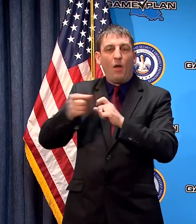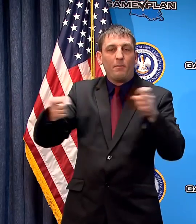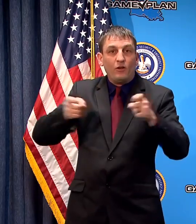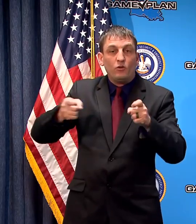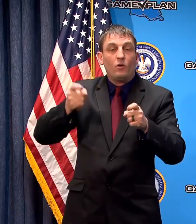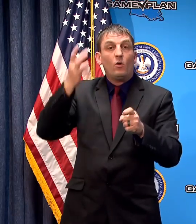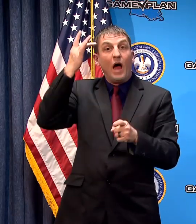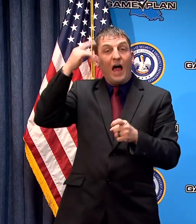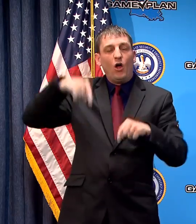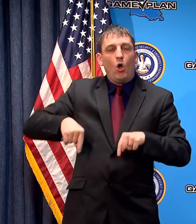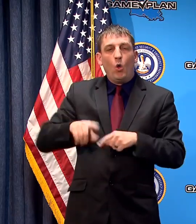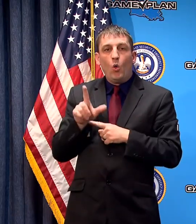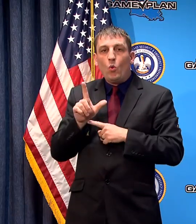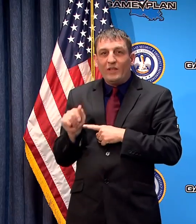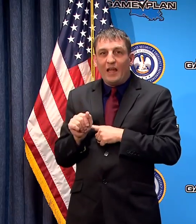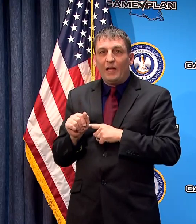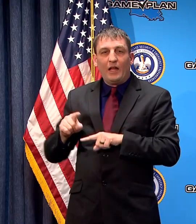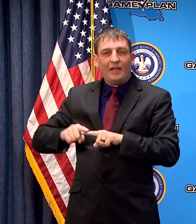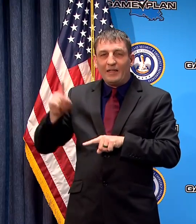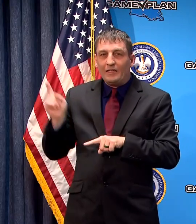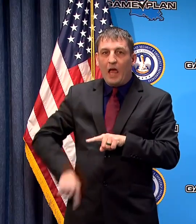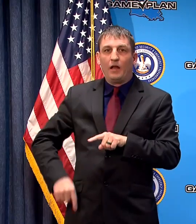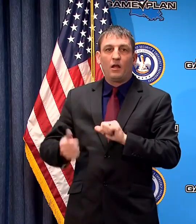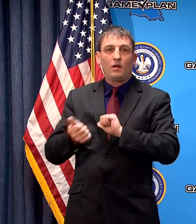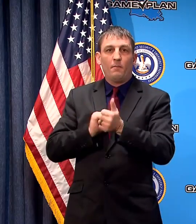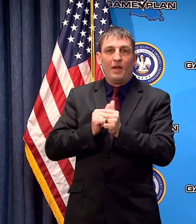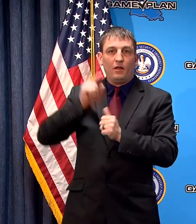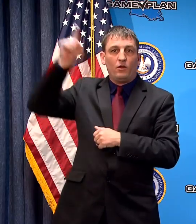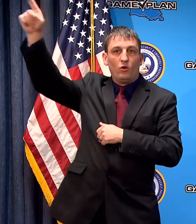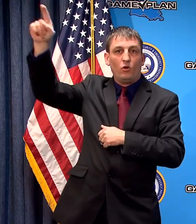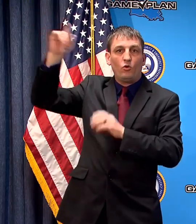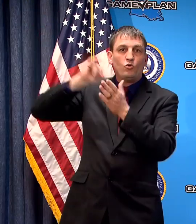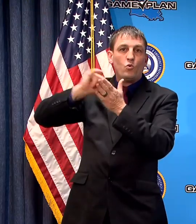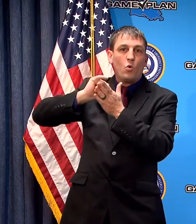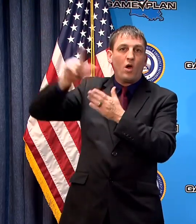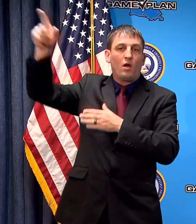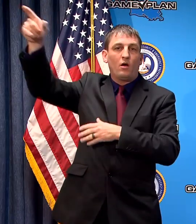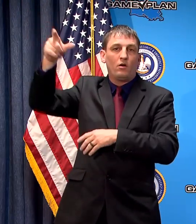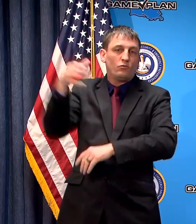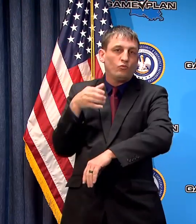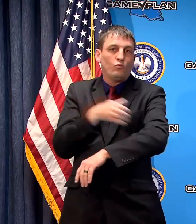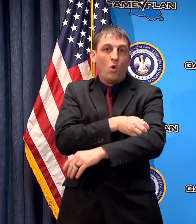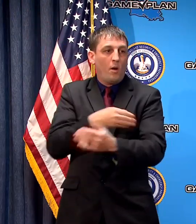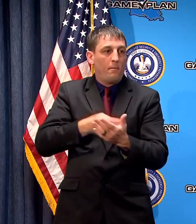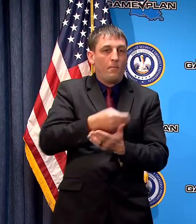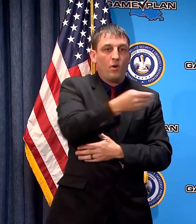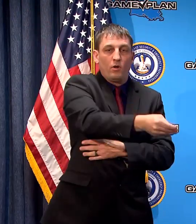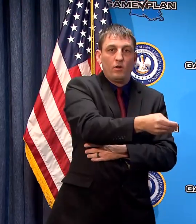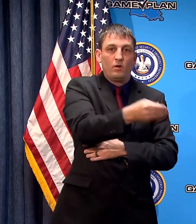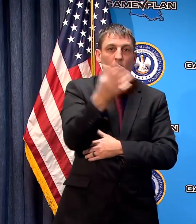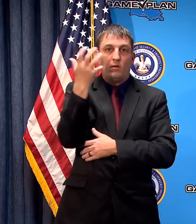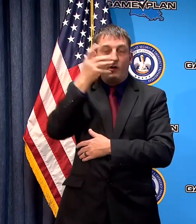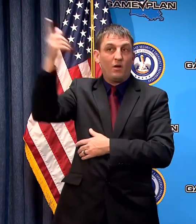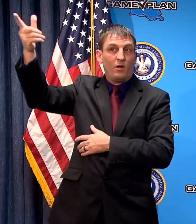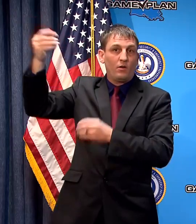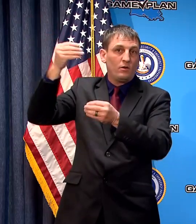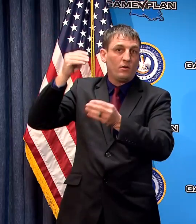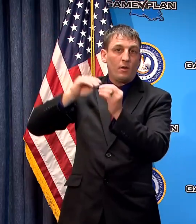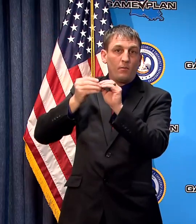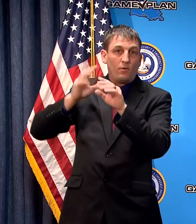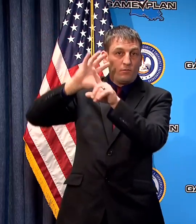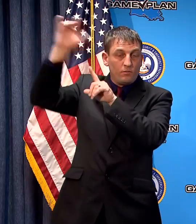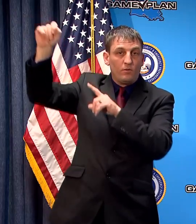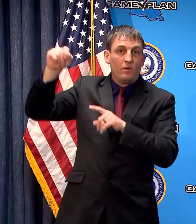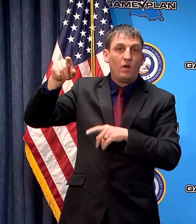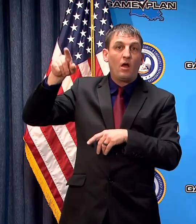Louisiana cannot compete with New York and its purchasing power when it comes to and of course New York isn't getting what